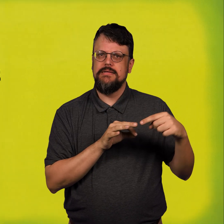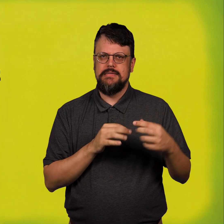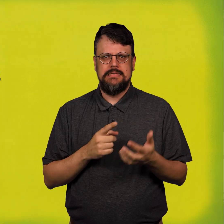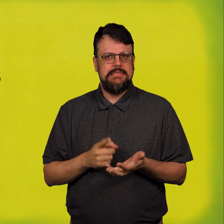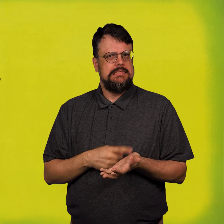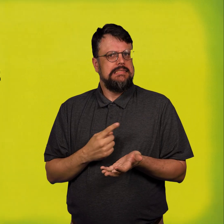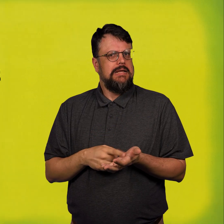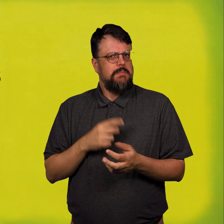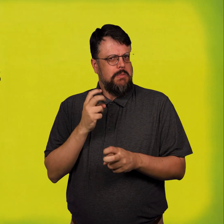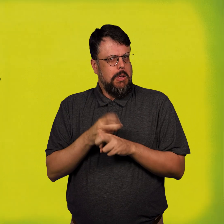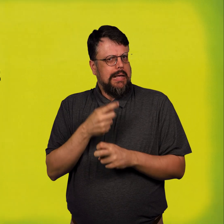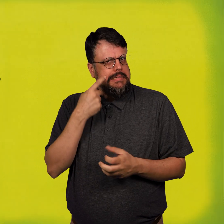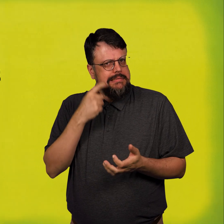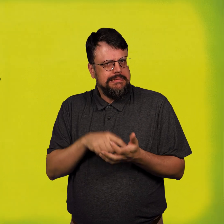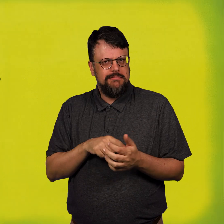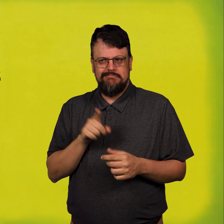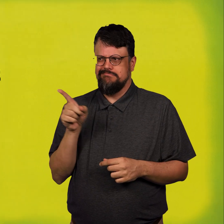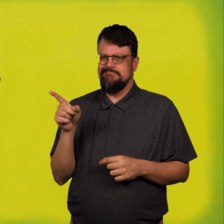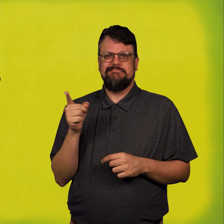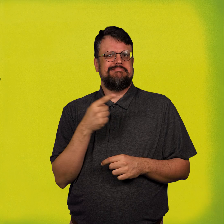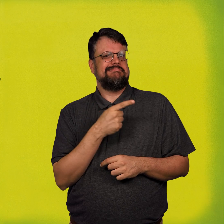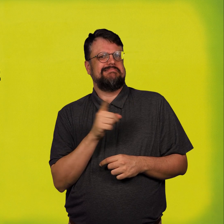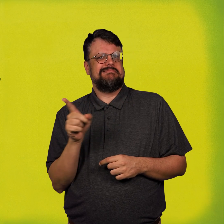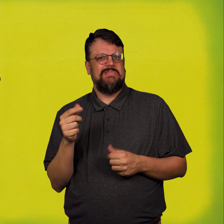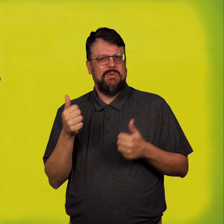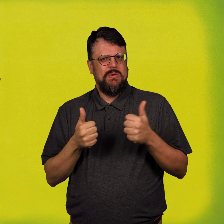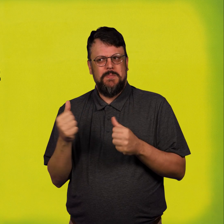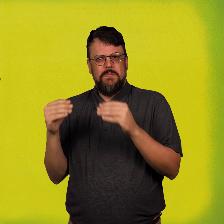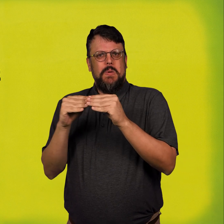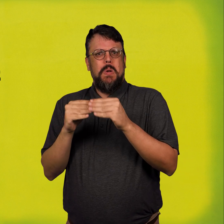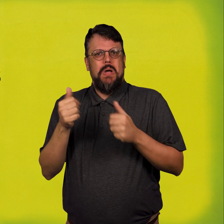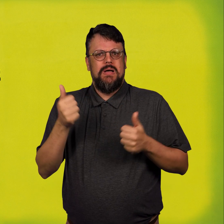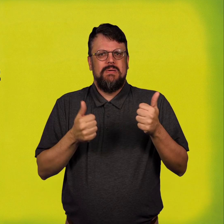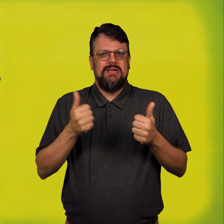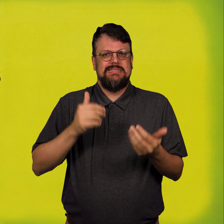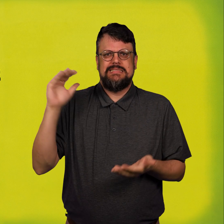Sometimes it's hard to tell if one fraction is more or less than another.